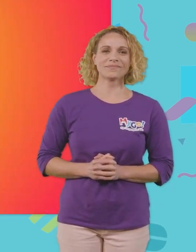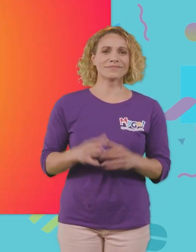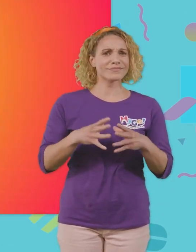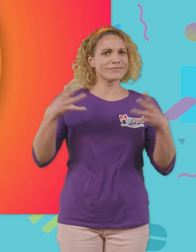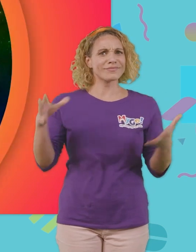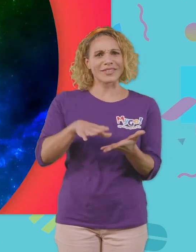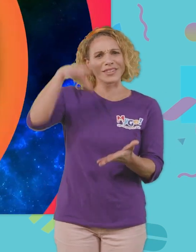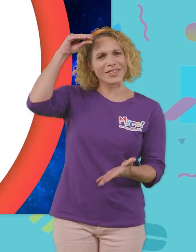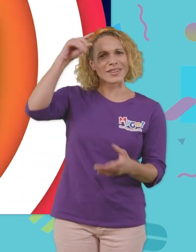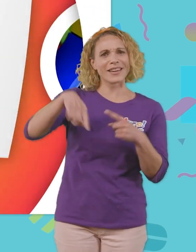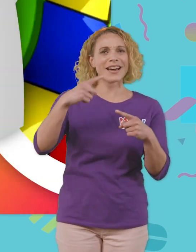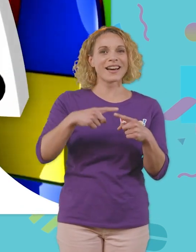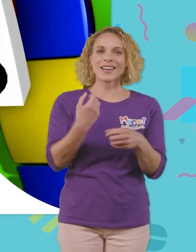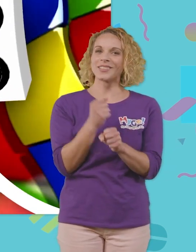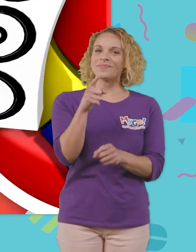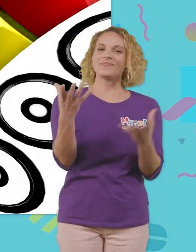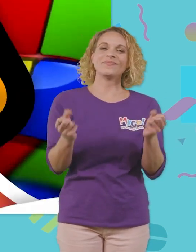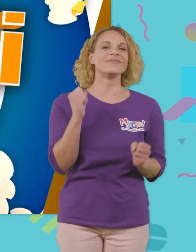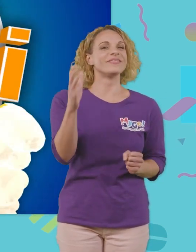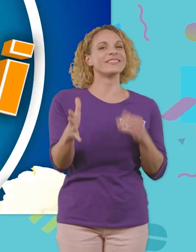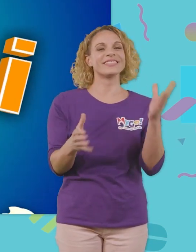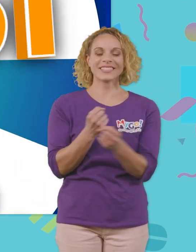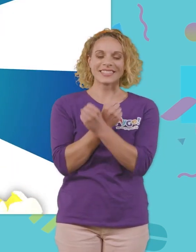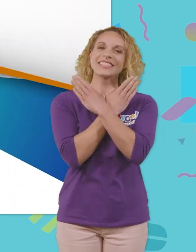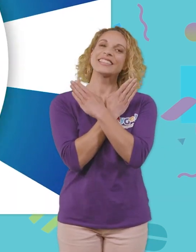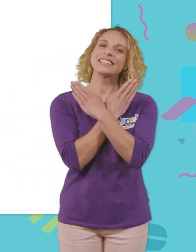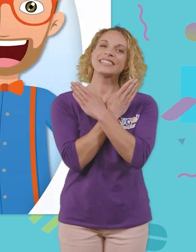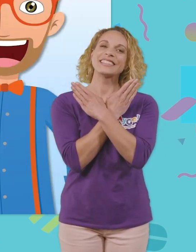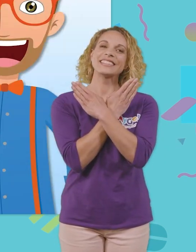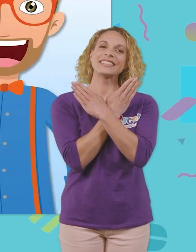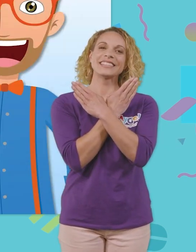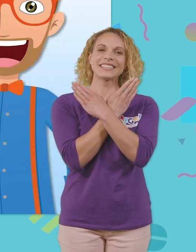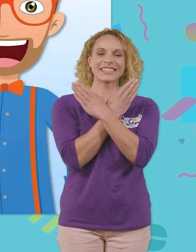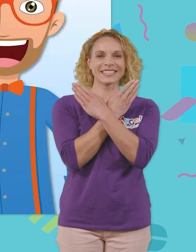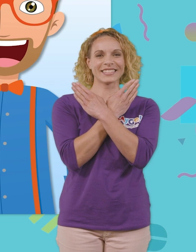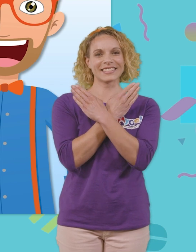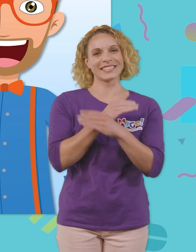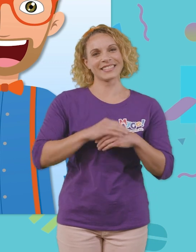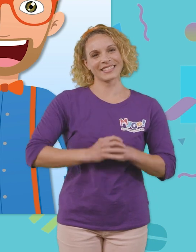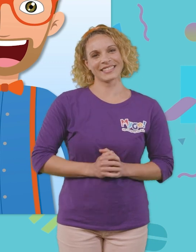so much to learn about it'll make you want to shout flippy hey parents if learn about it